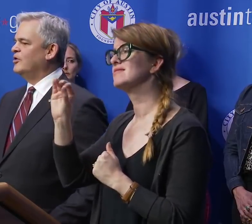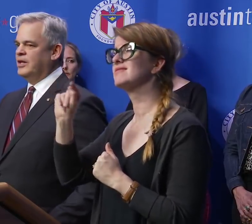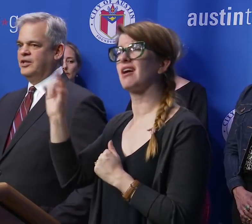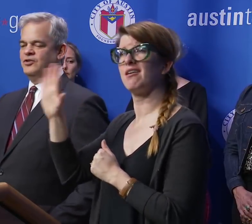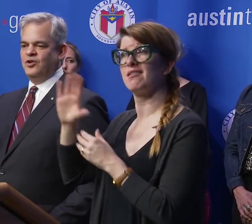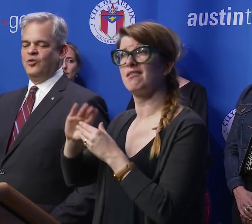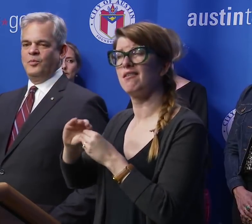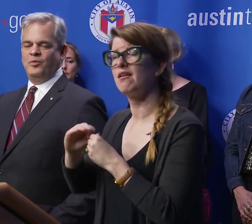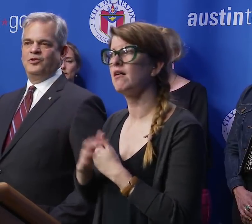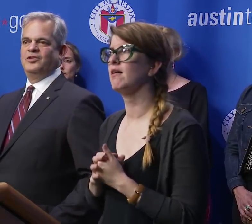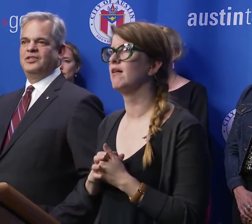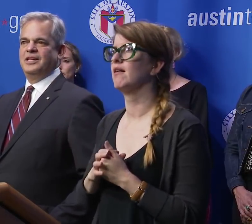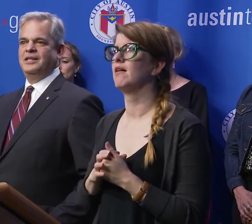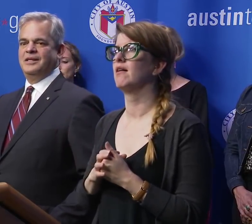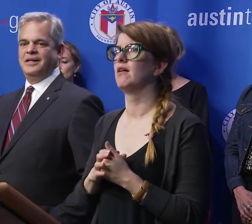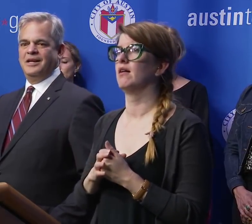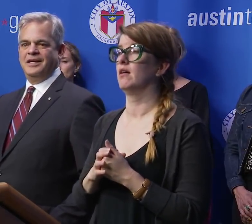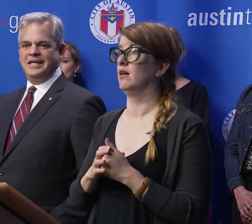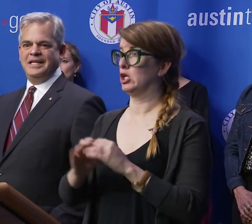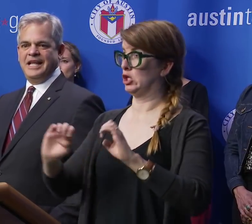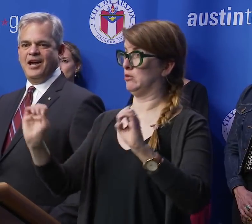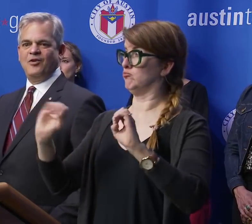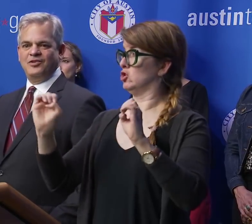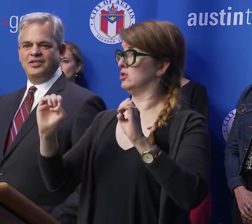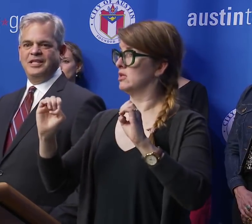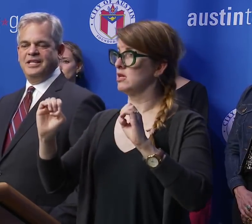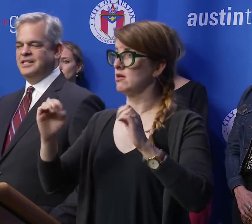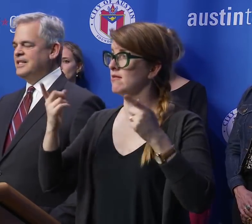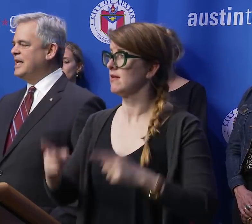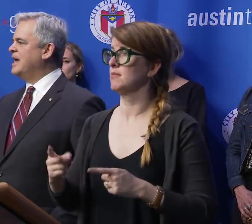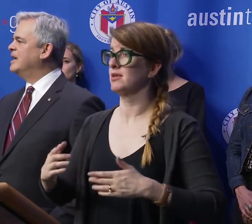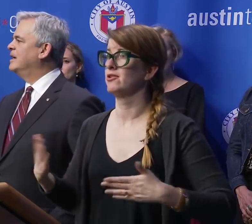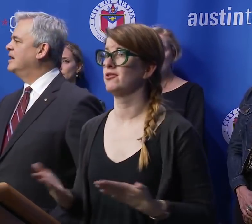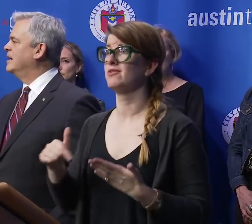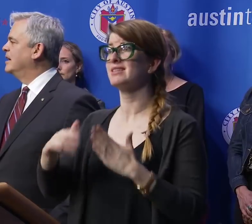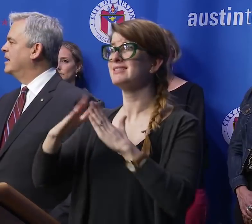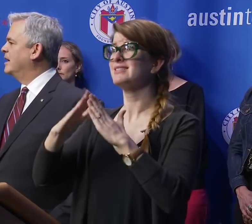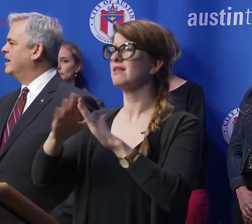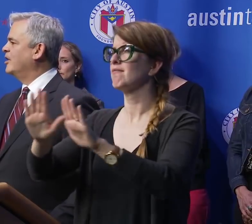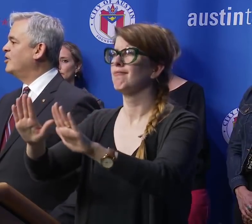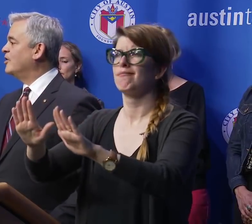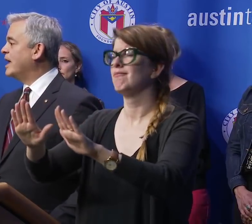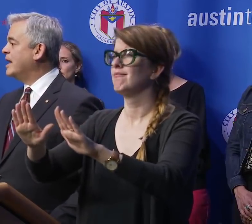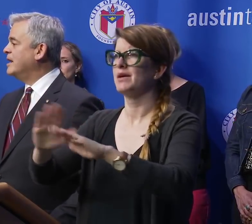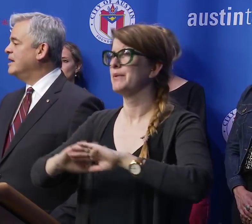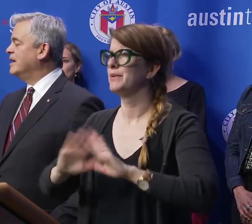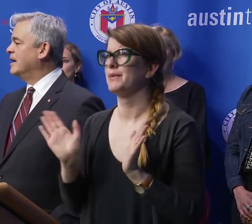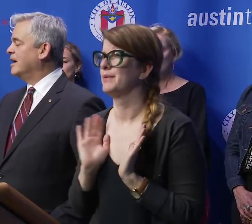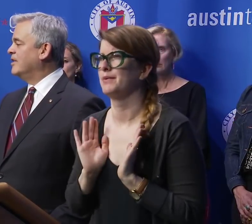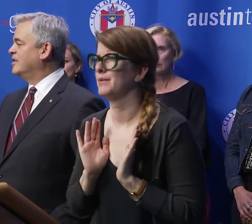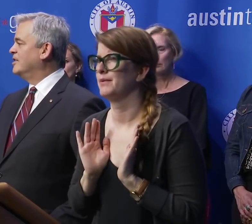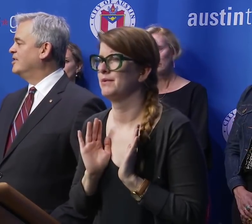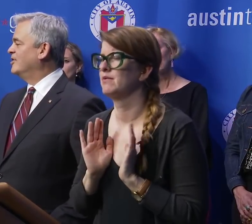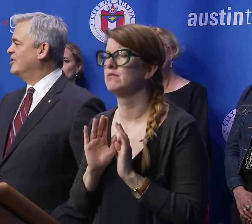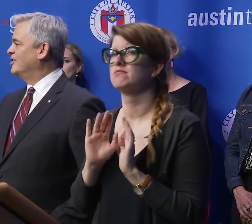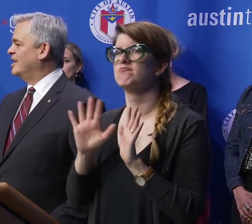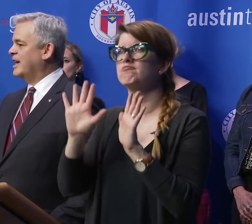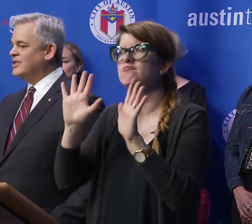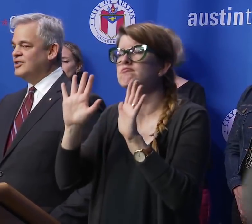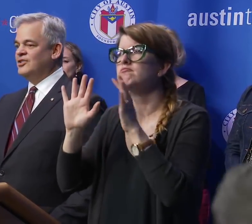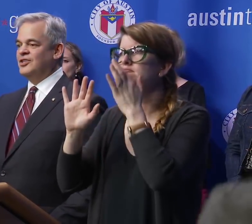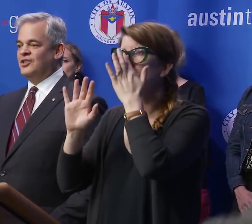There is no emergency in our city today other than the